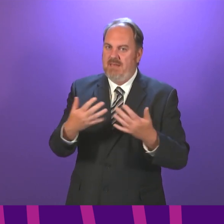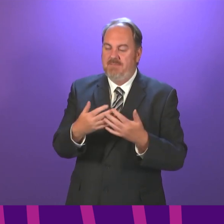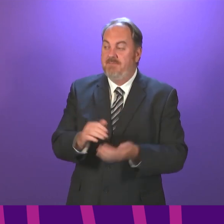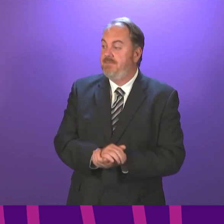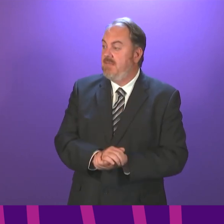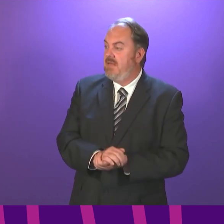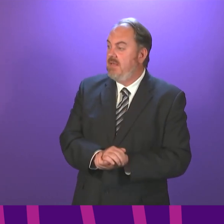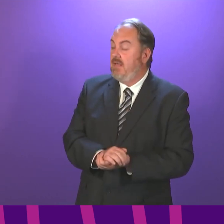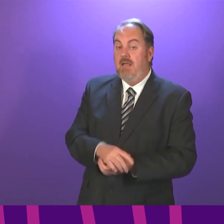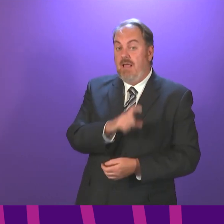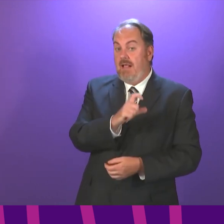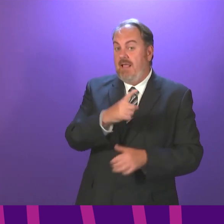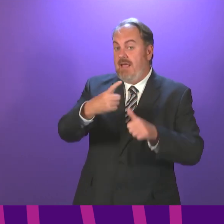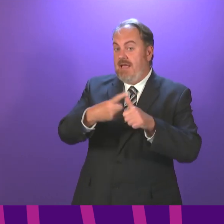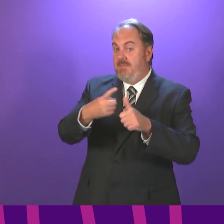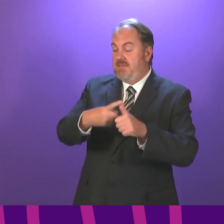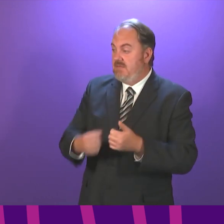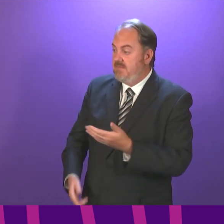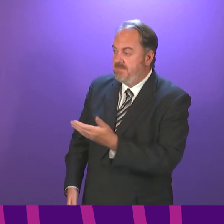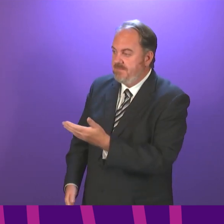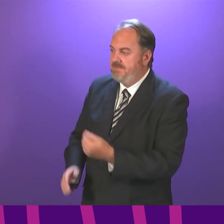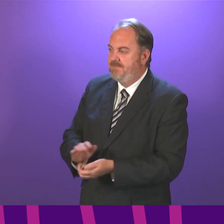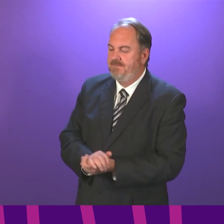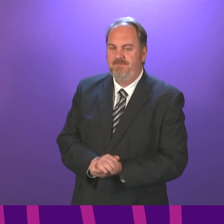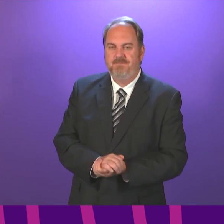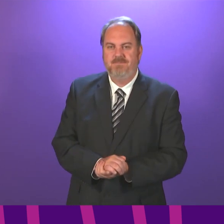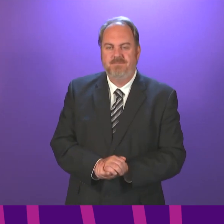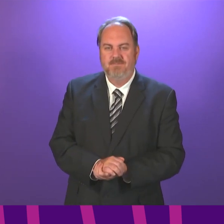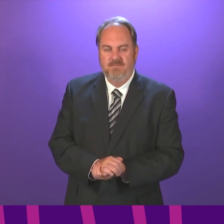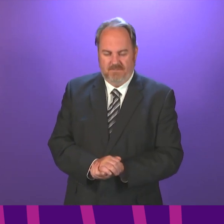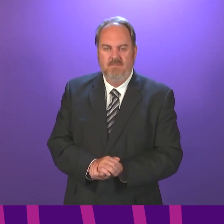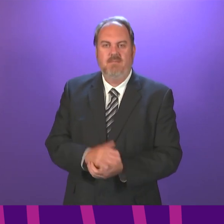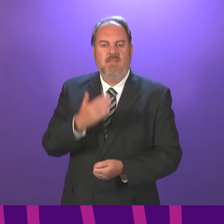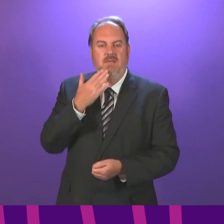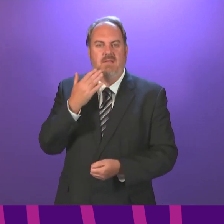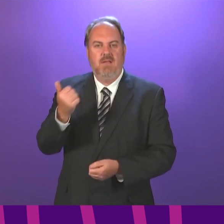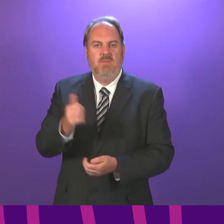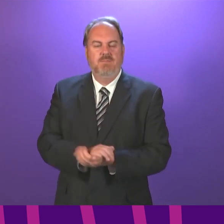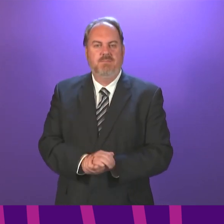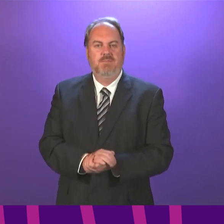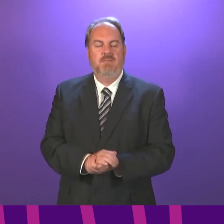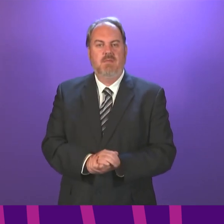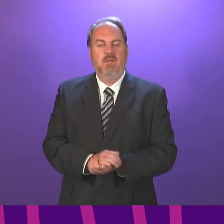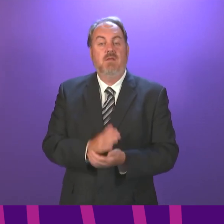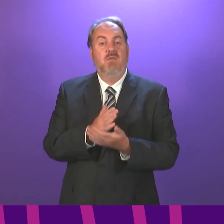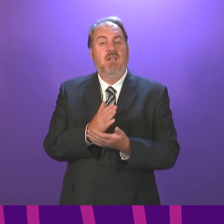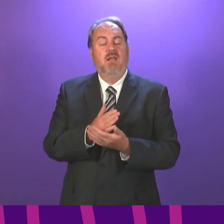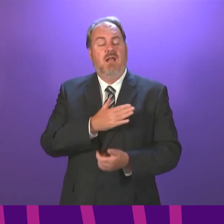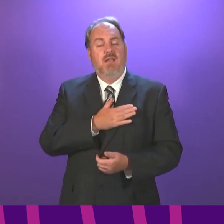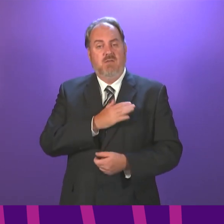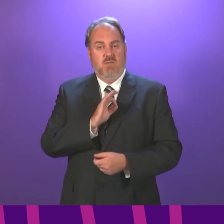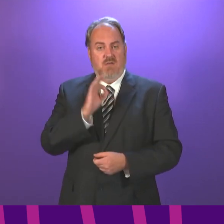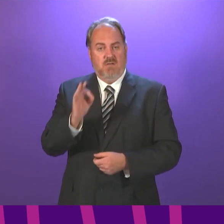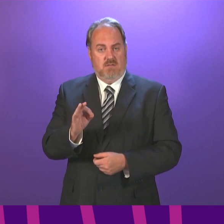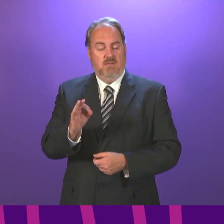Clare Adamson to be followed by Julian Mackay. Ms. Thank you, Presiding Officer. First Minister, health and